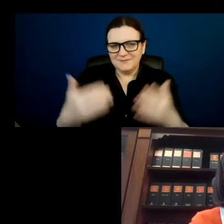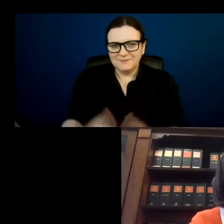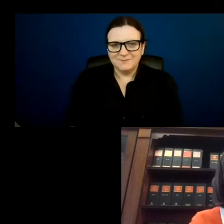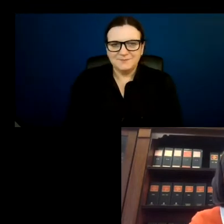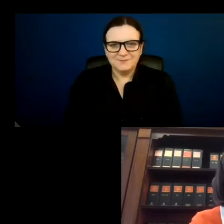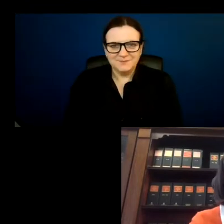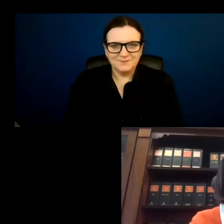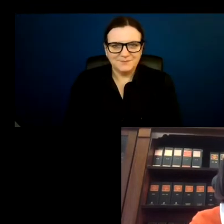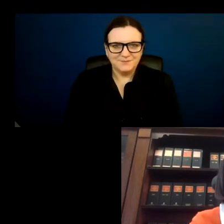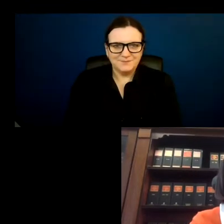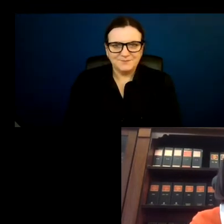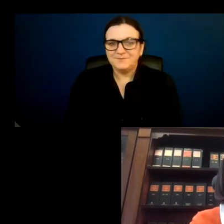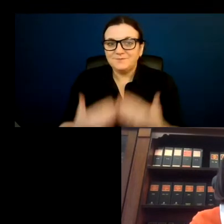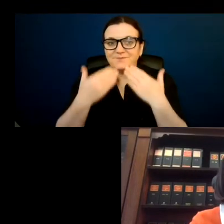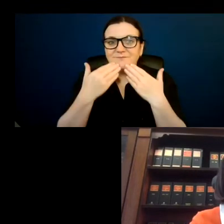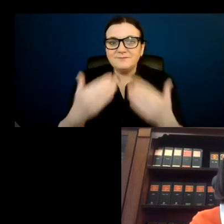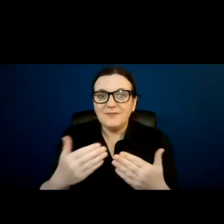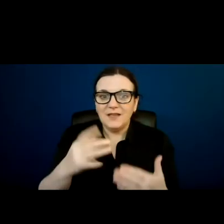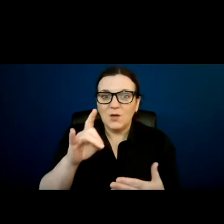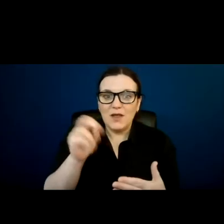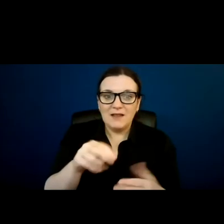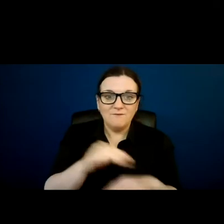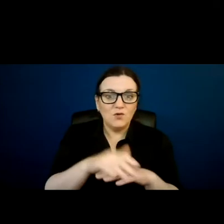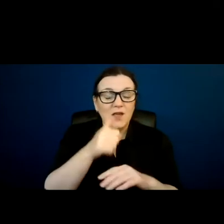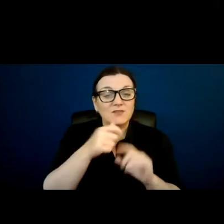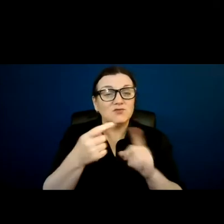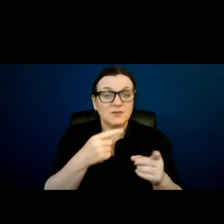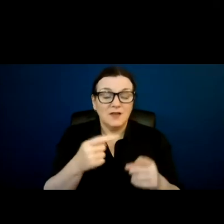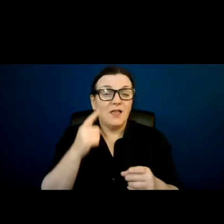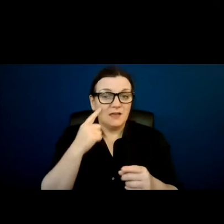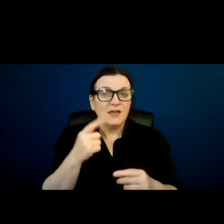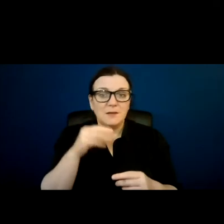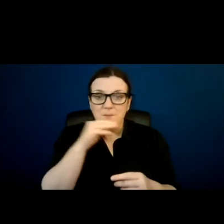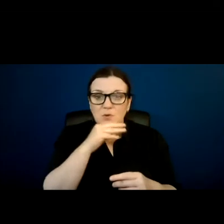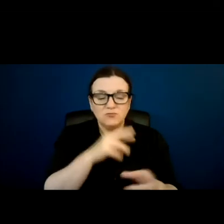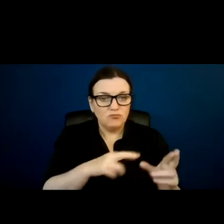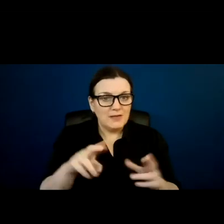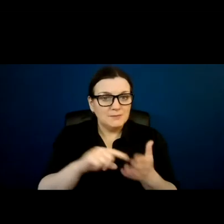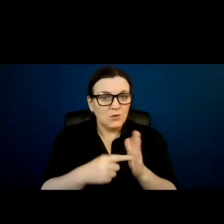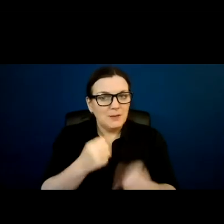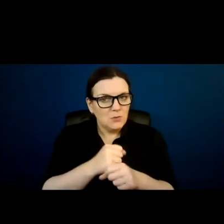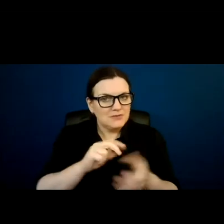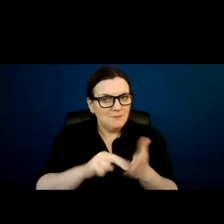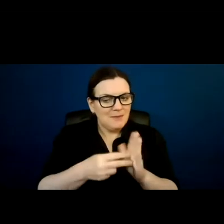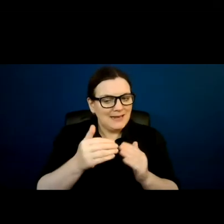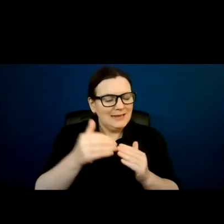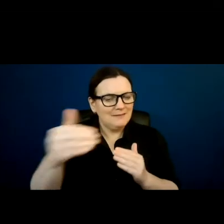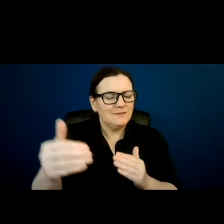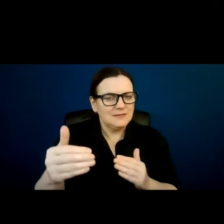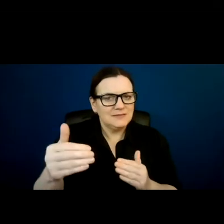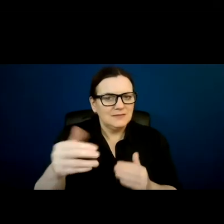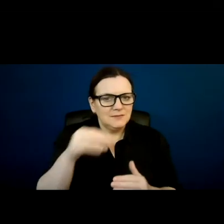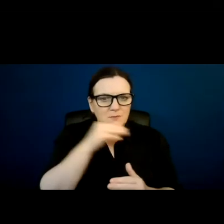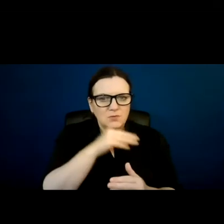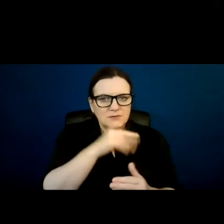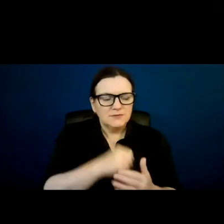Thank you, Helen, for your answer there. I think you raised very important points in relation to advanced planning. And I know certainly in my